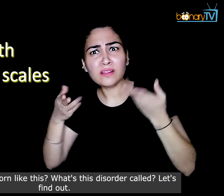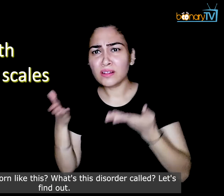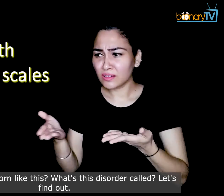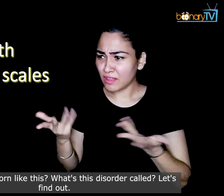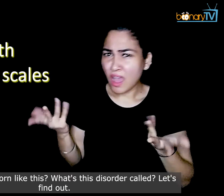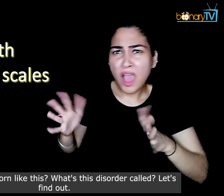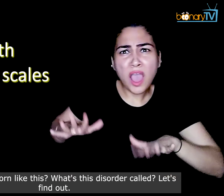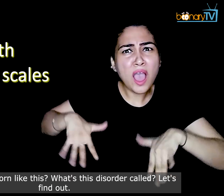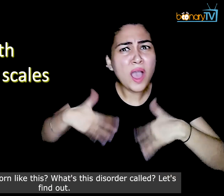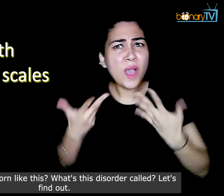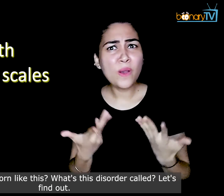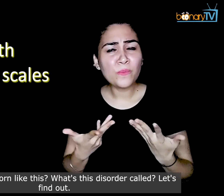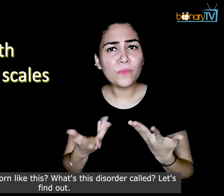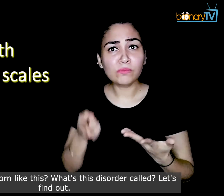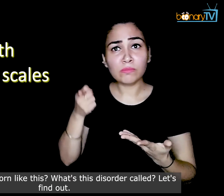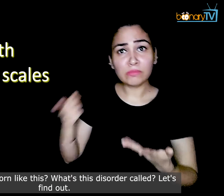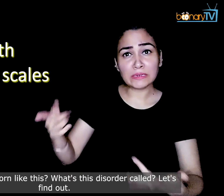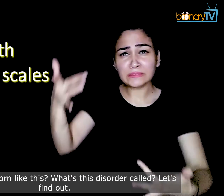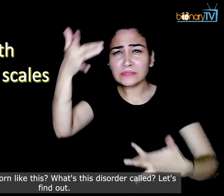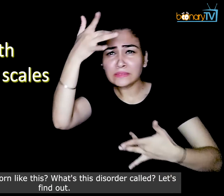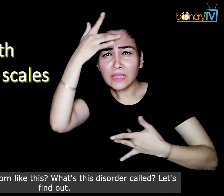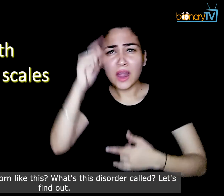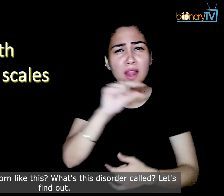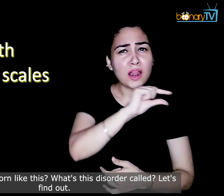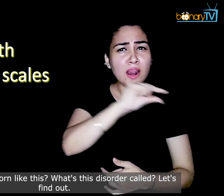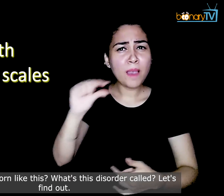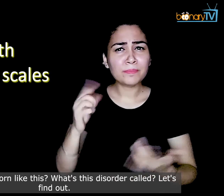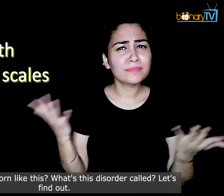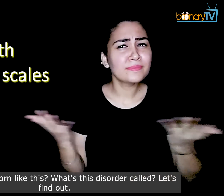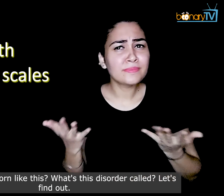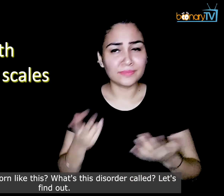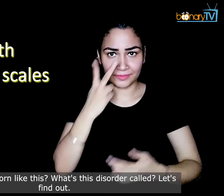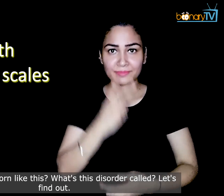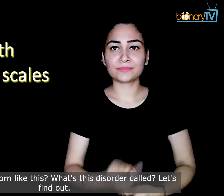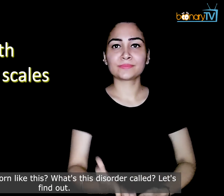this? What's this disorder called? Let's find out.